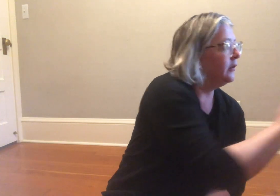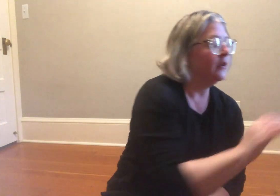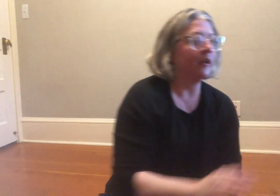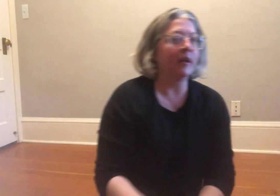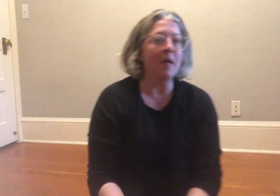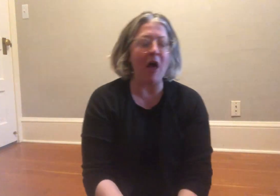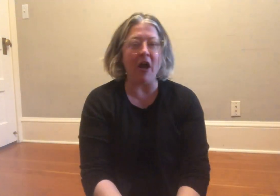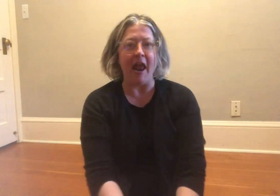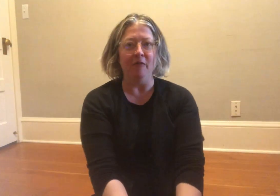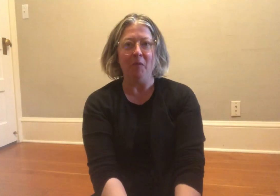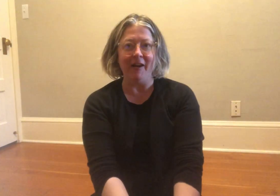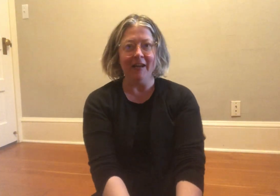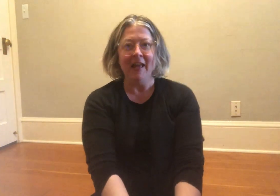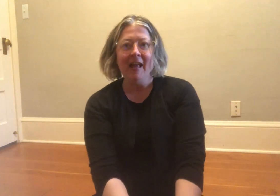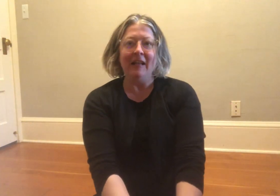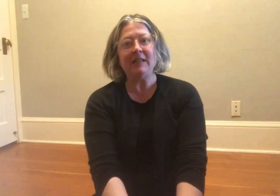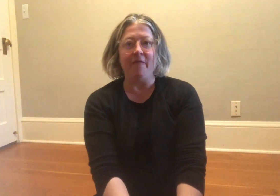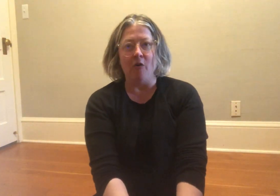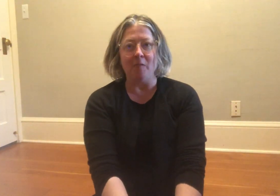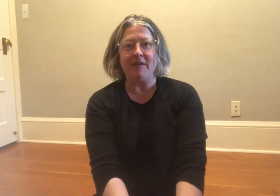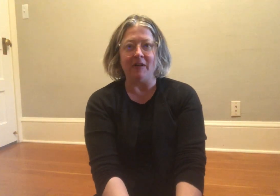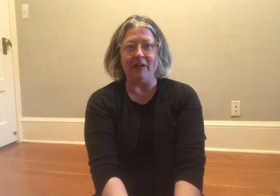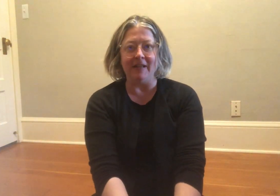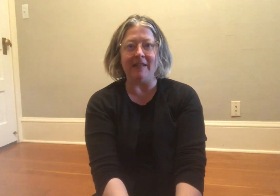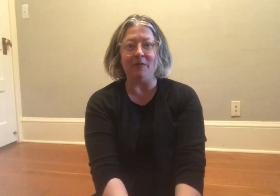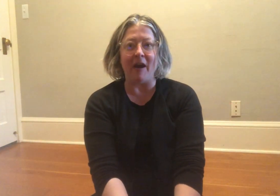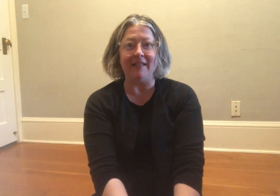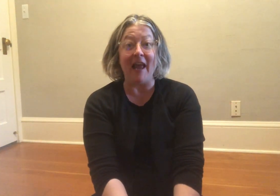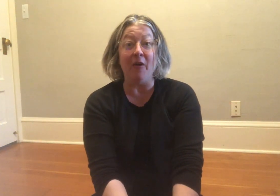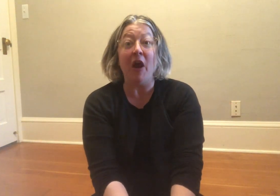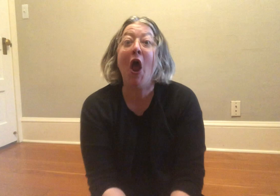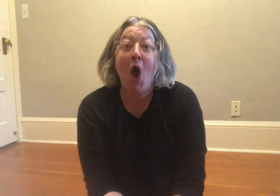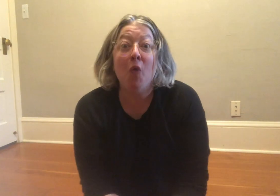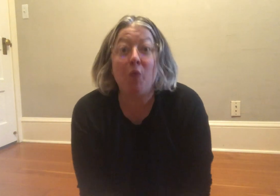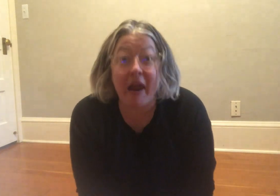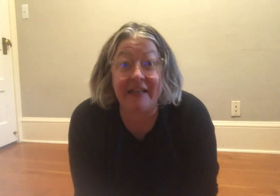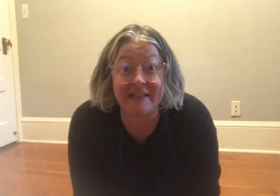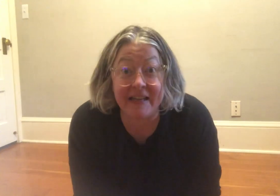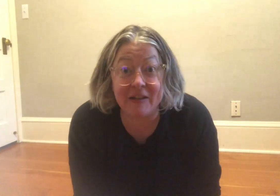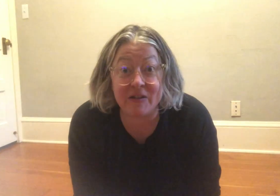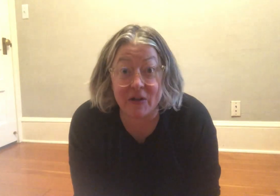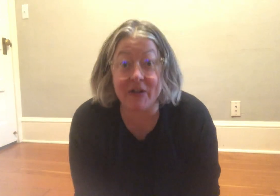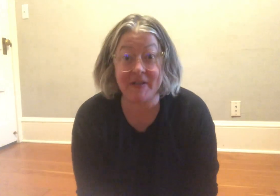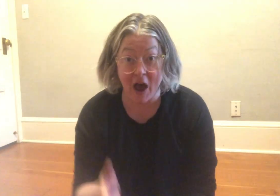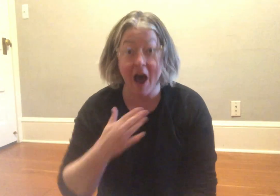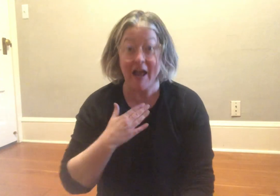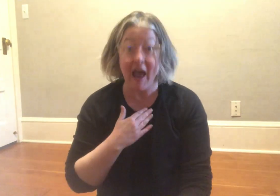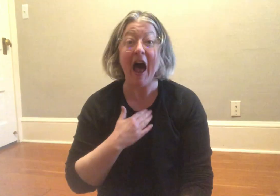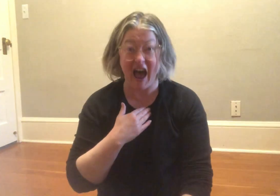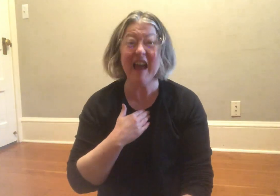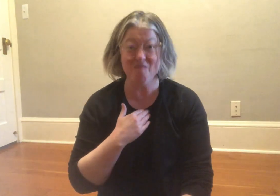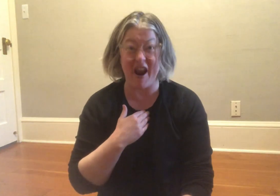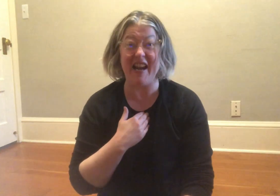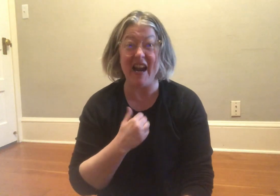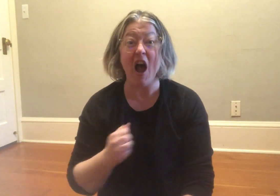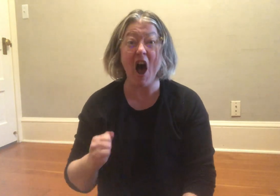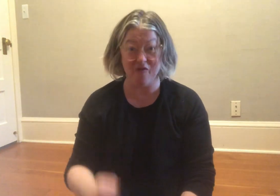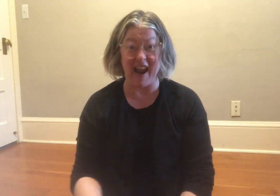Come on everybody, let's all form a circle and sit right down. Ready to sing the circle song? I'm ready. Alright,